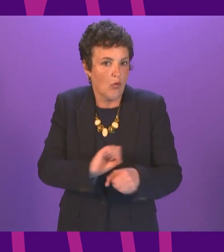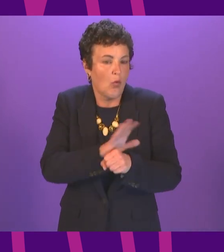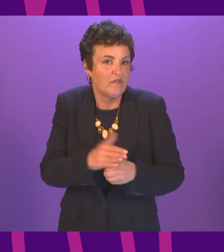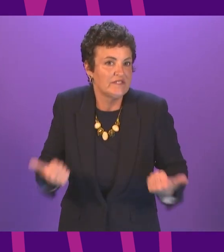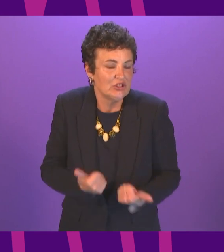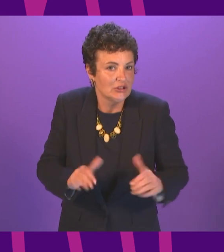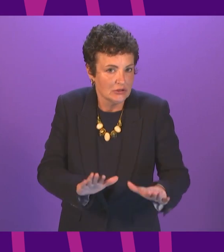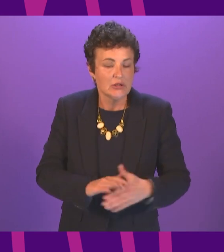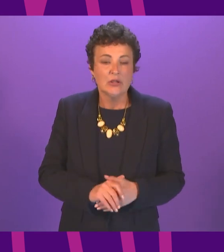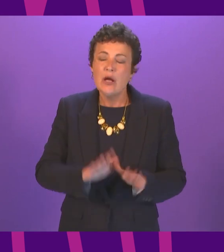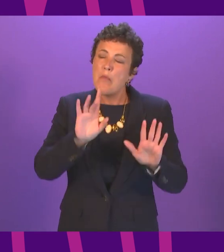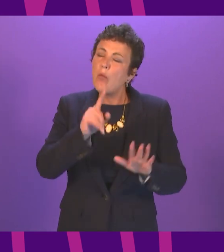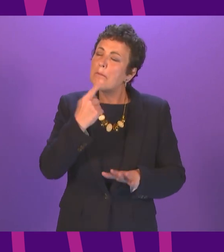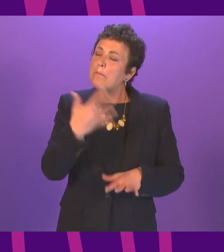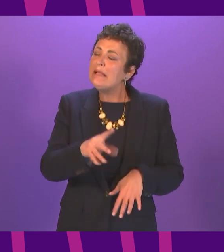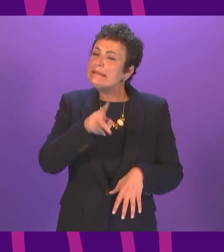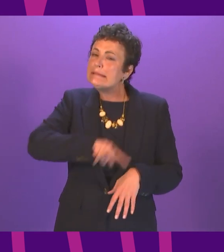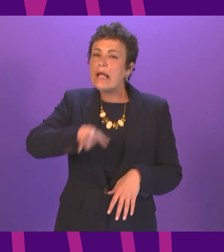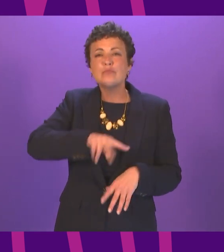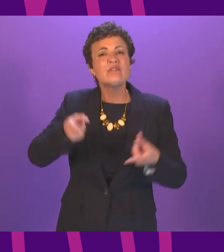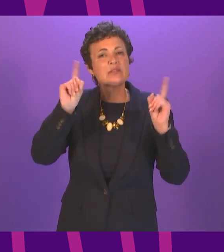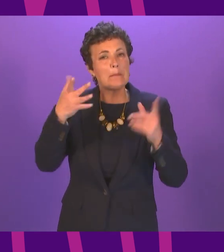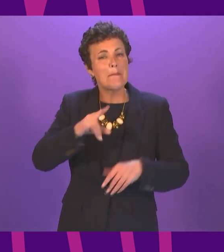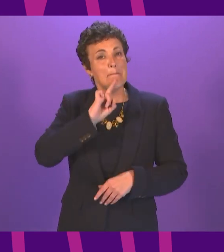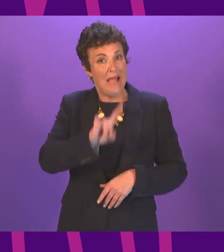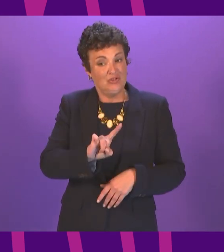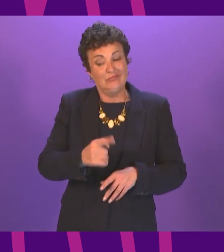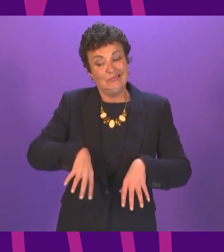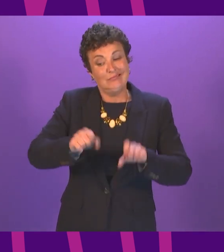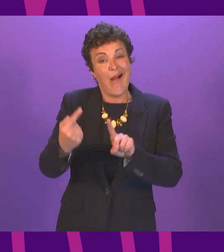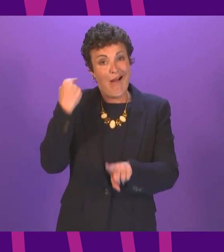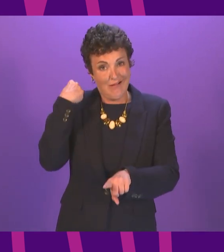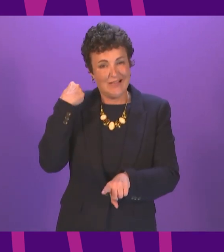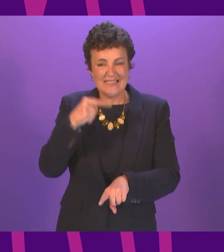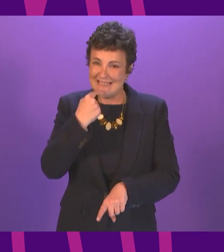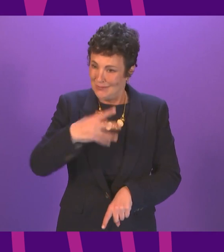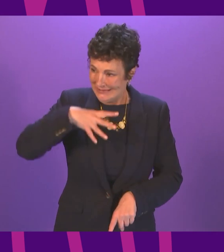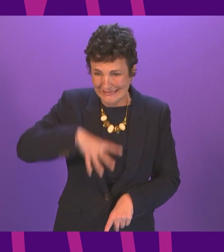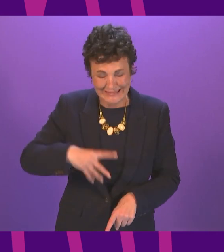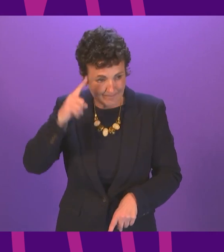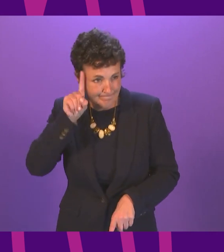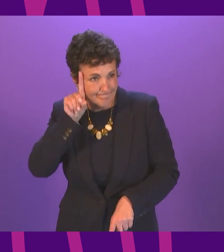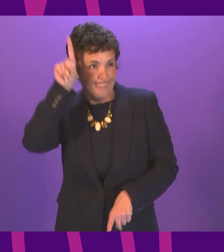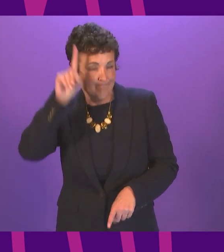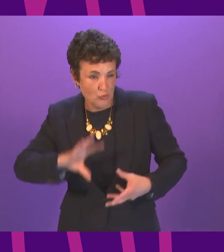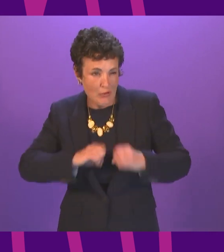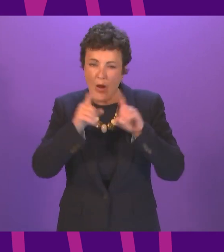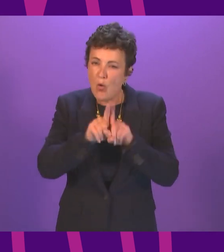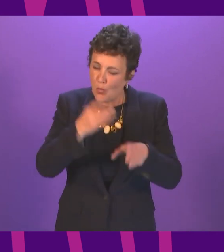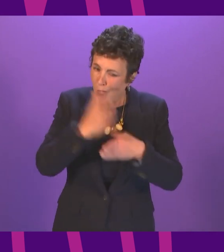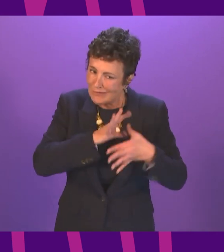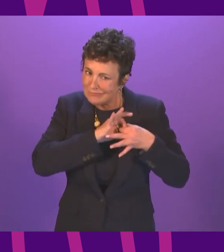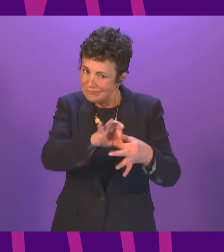which the Deputy First Minister mentioned in his opening comments was the need for innovation and the need for collaboration